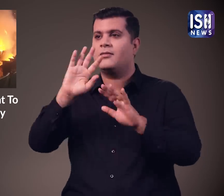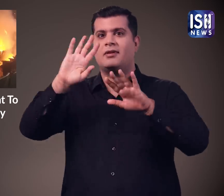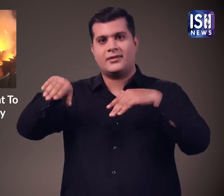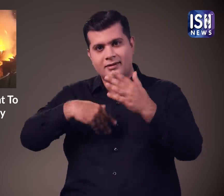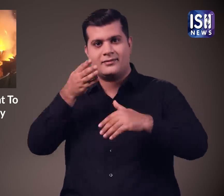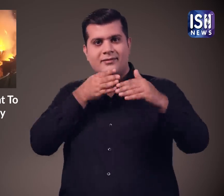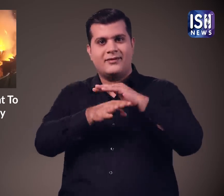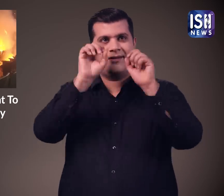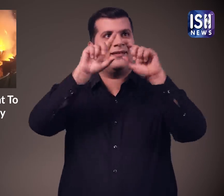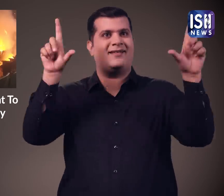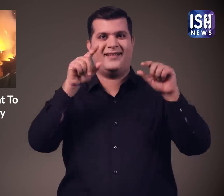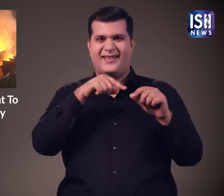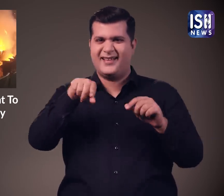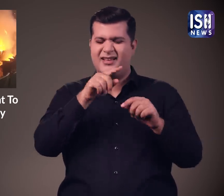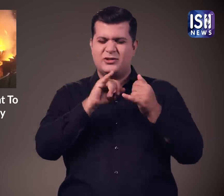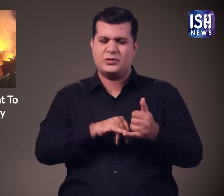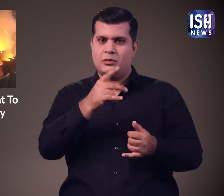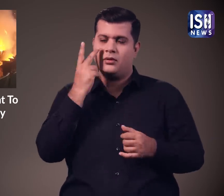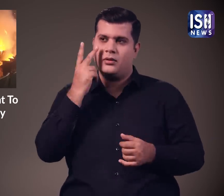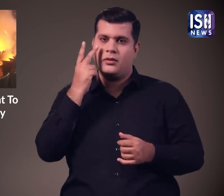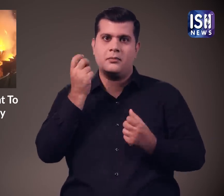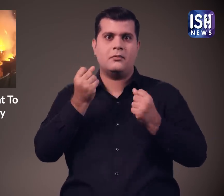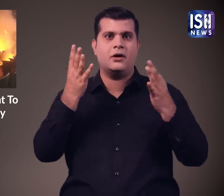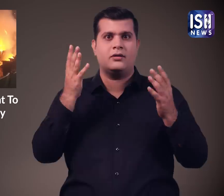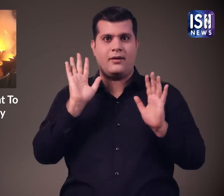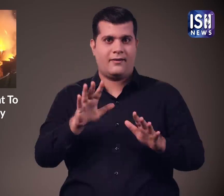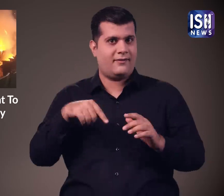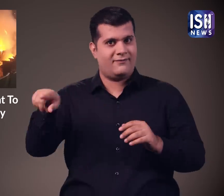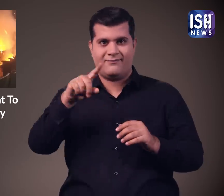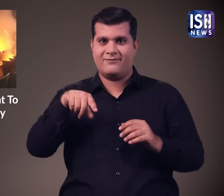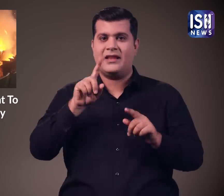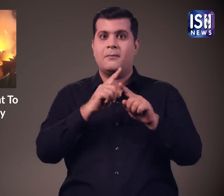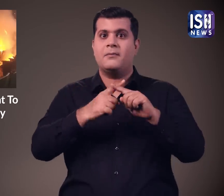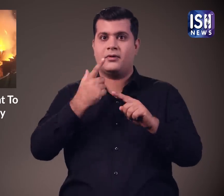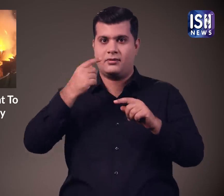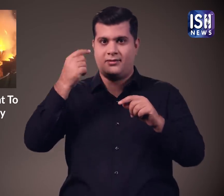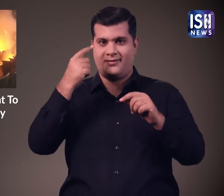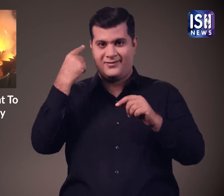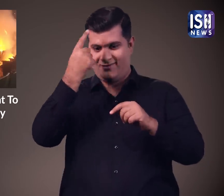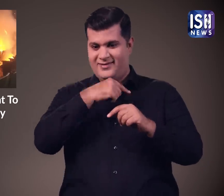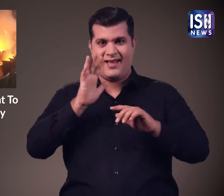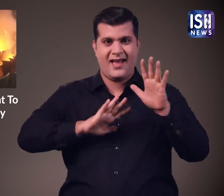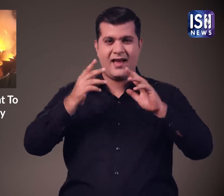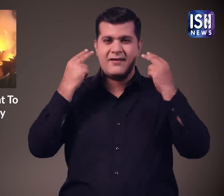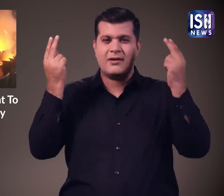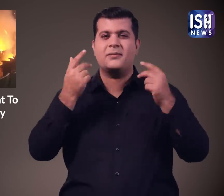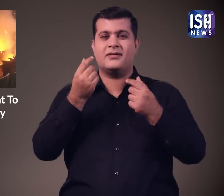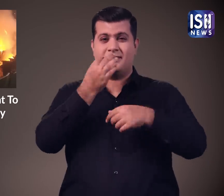After this, fans would enter the theatre. This is a very common practice in the South. They even make huge cut-out posters of